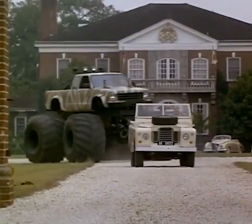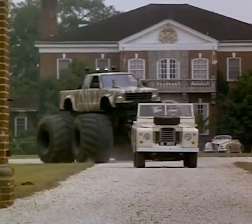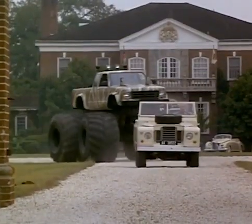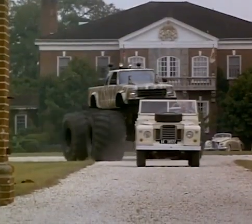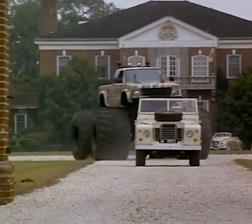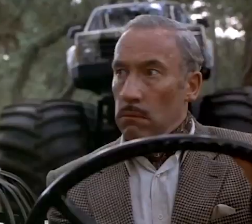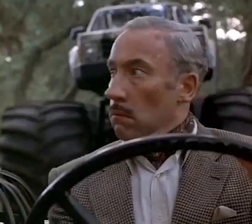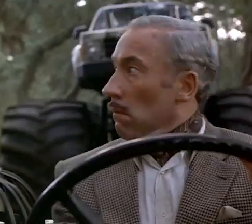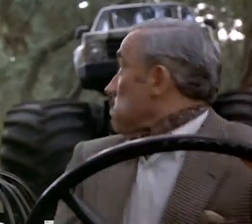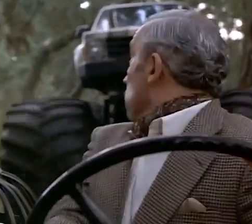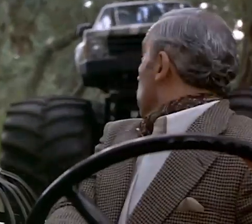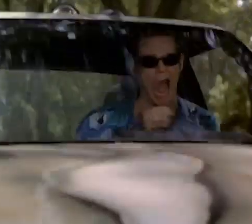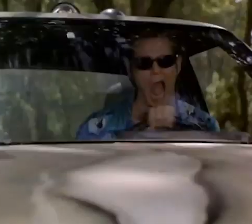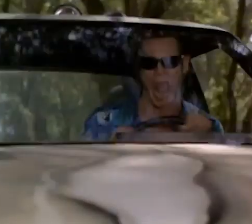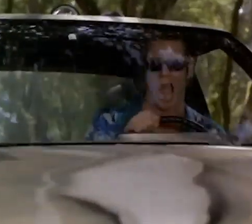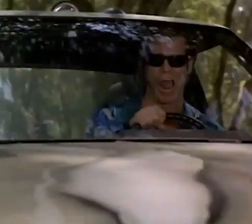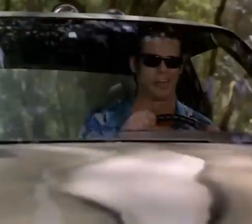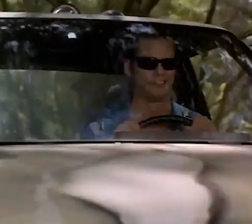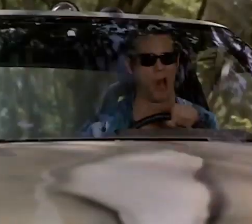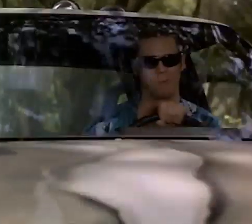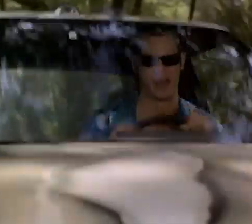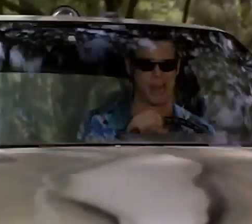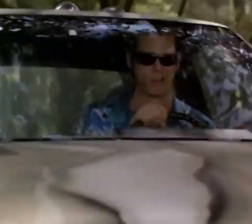peace. ...